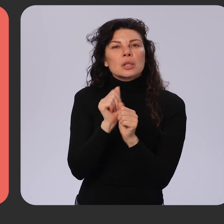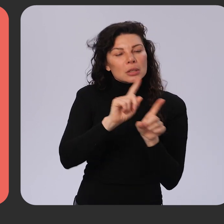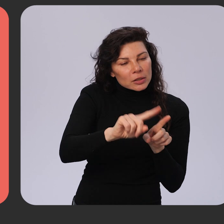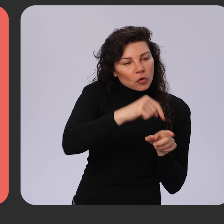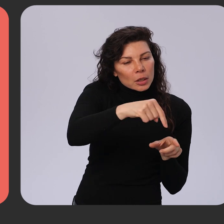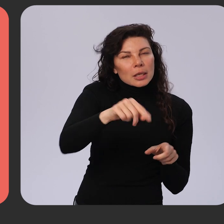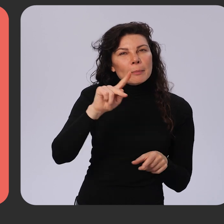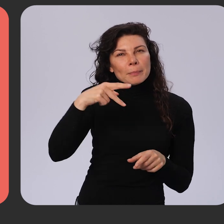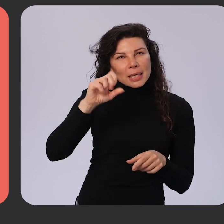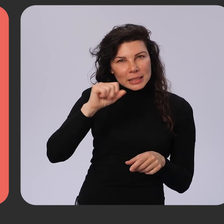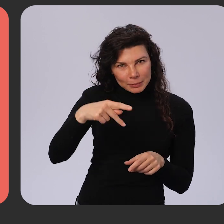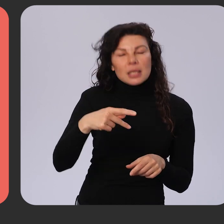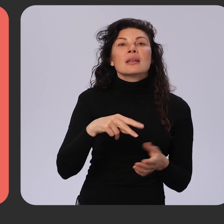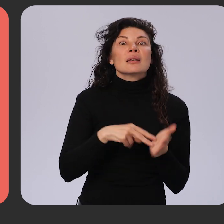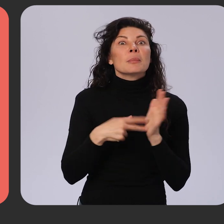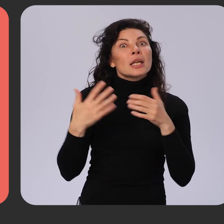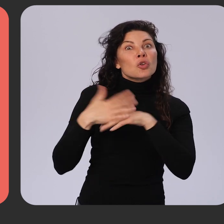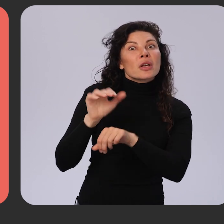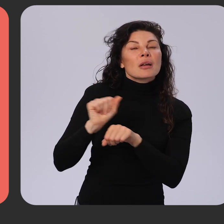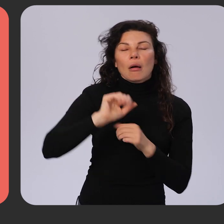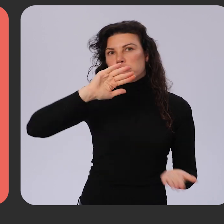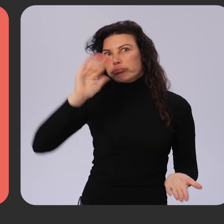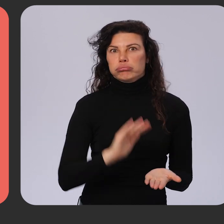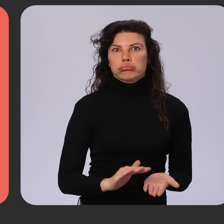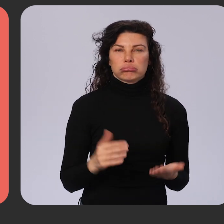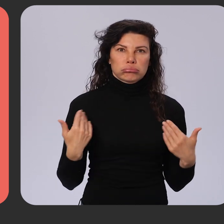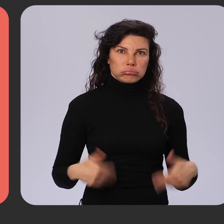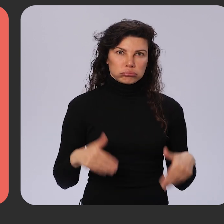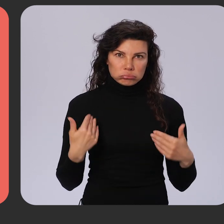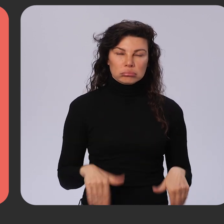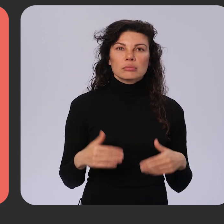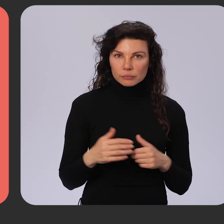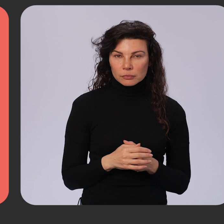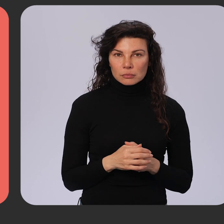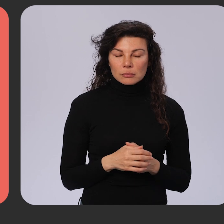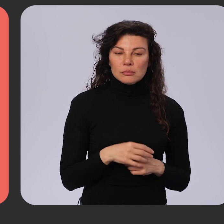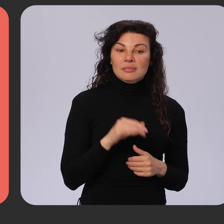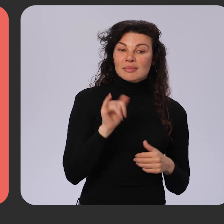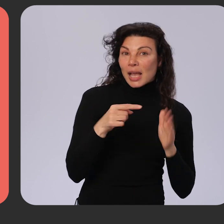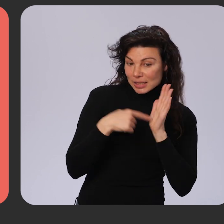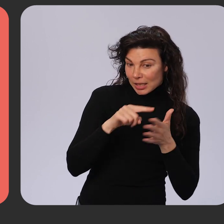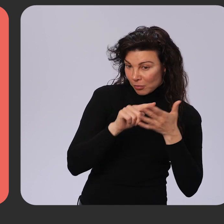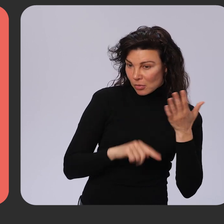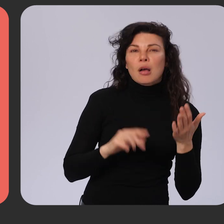significantly reducing integration efforts. They also demonstrate how you can easily integrate